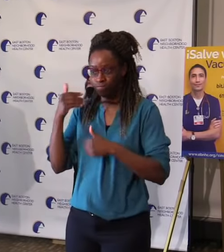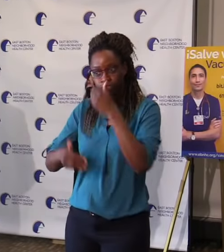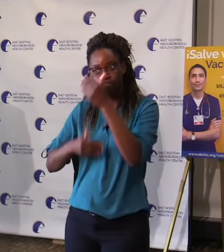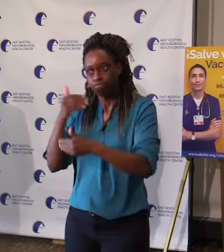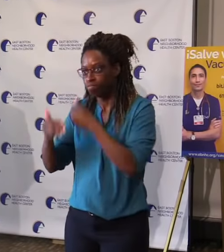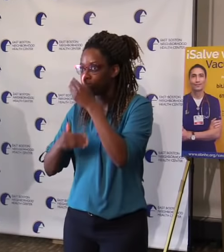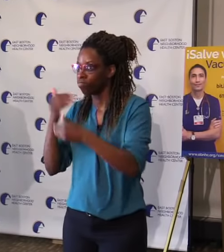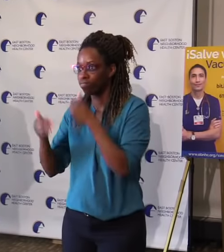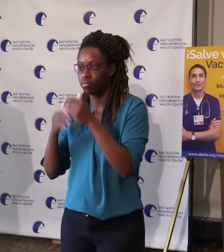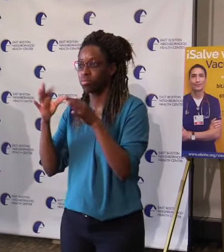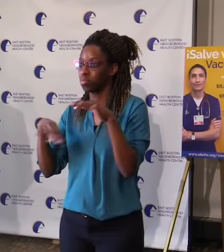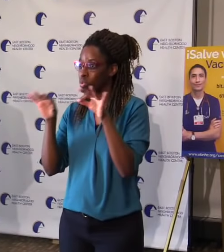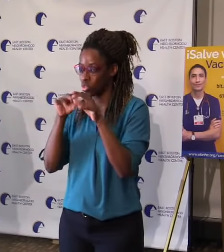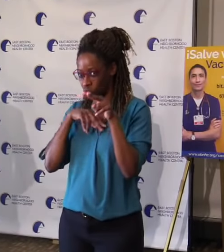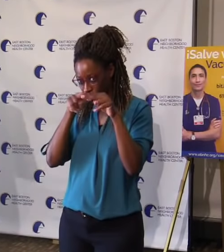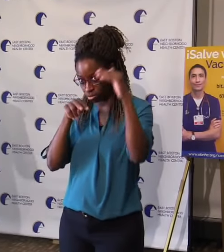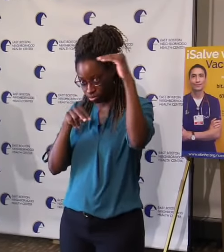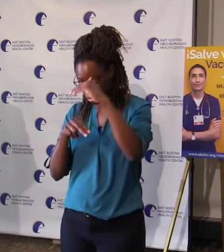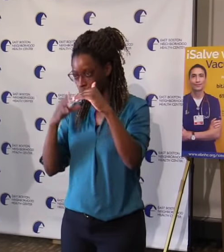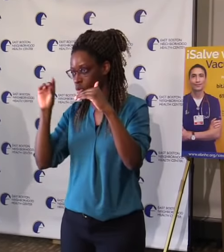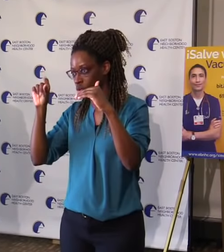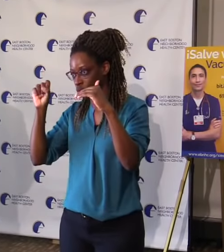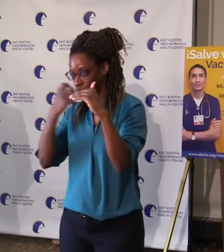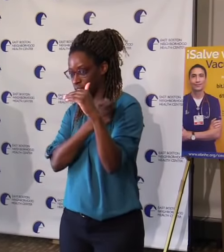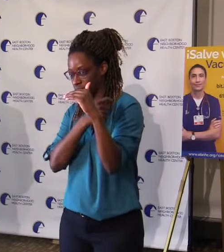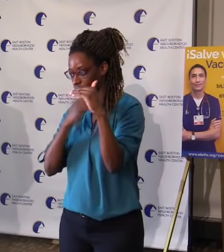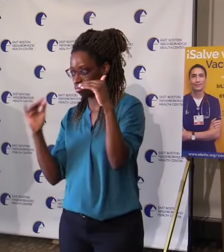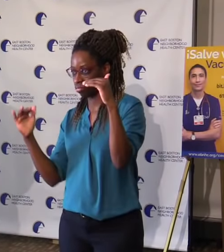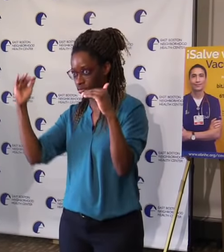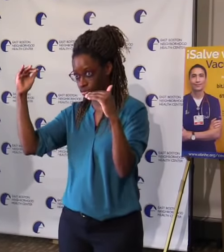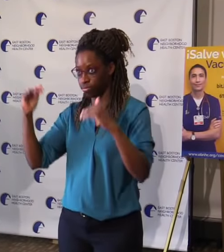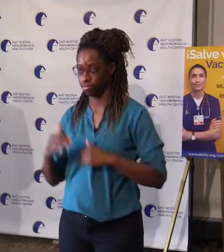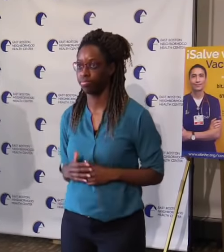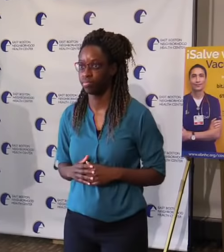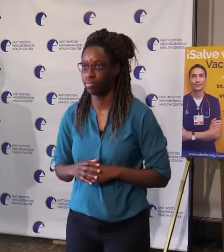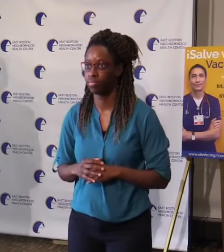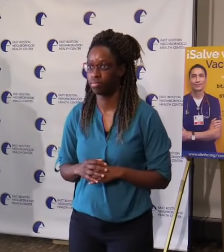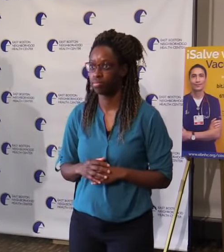of us in terms of how we think about where we are 30 days, 60 days from now.